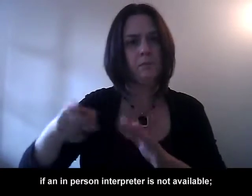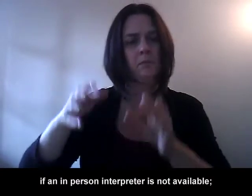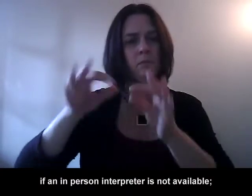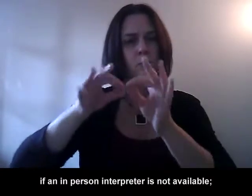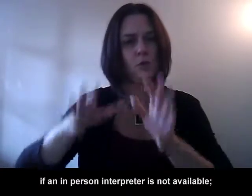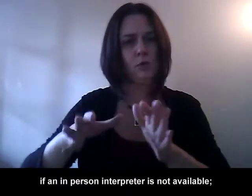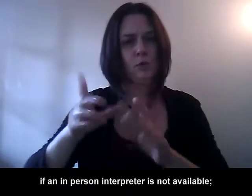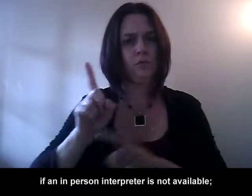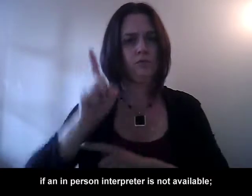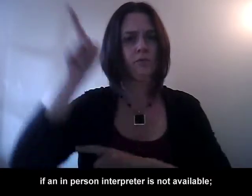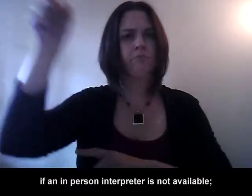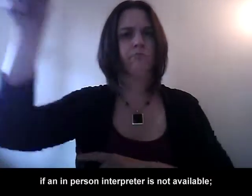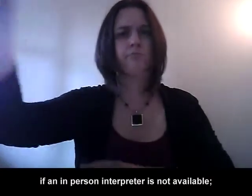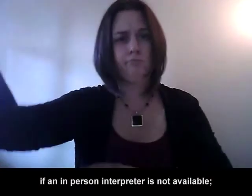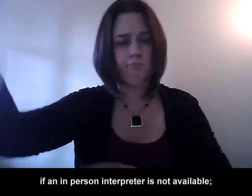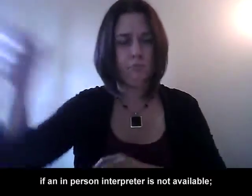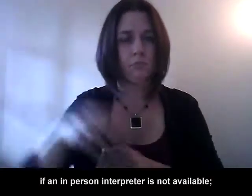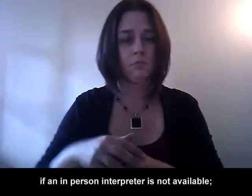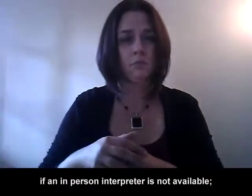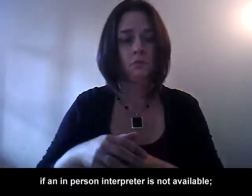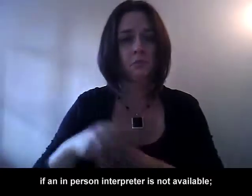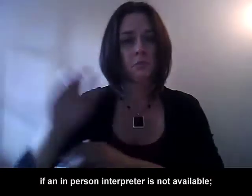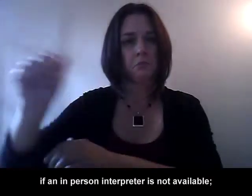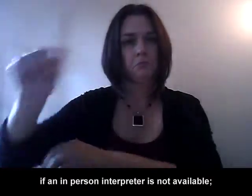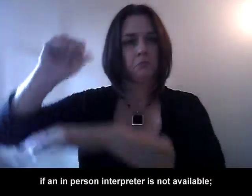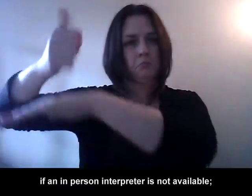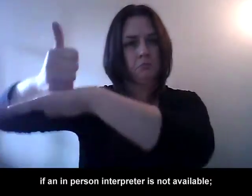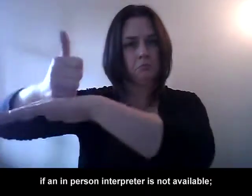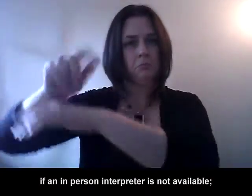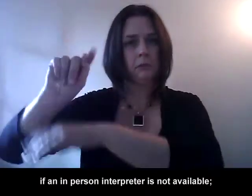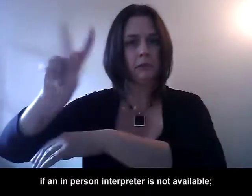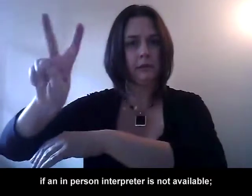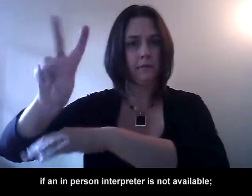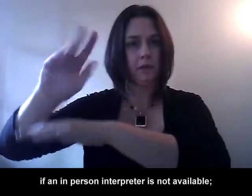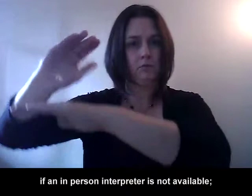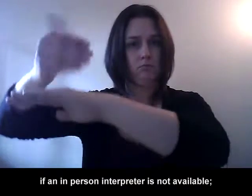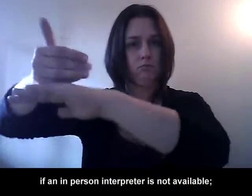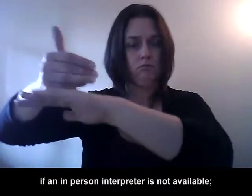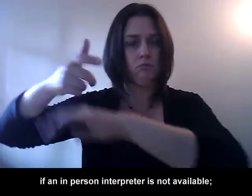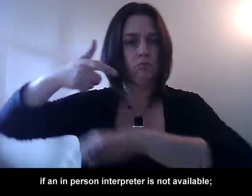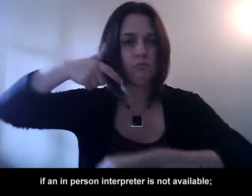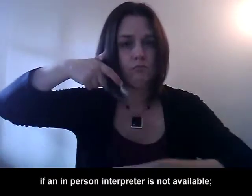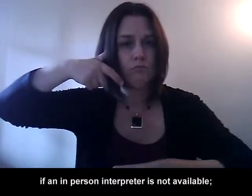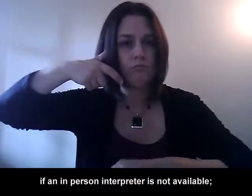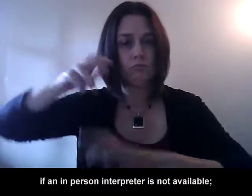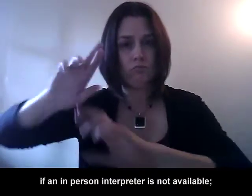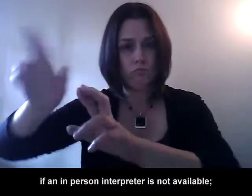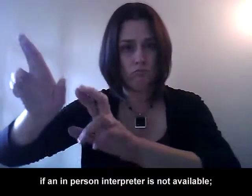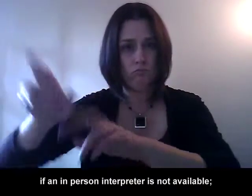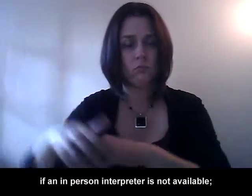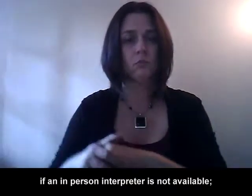.ula VRG On